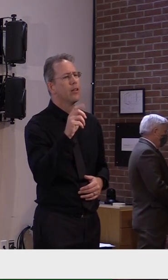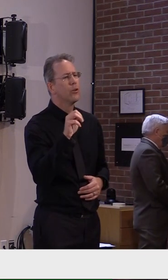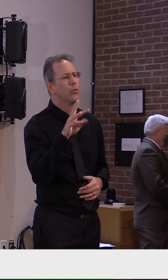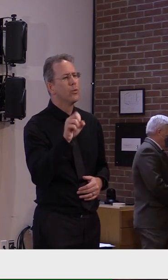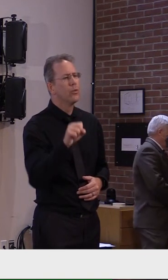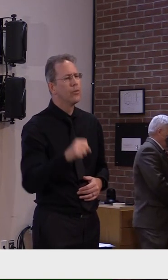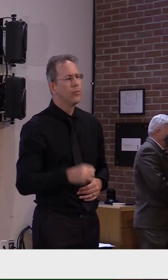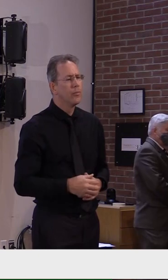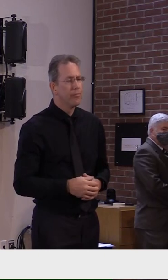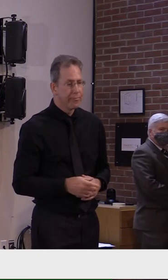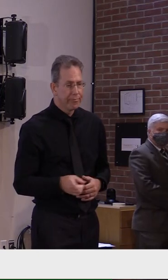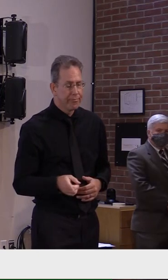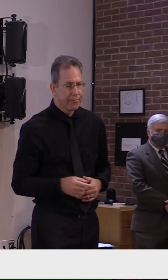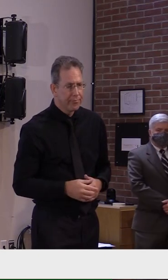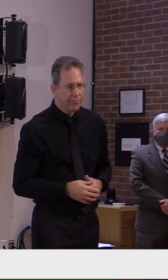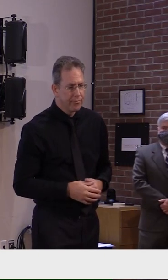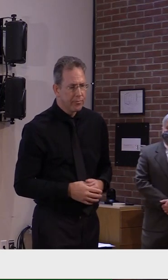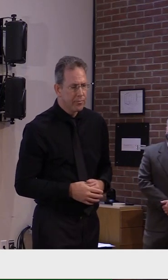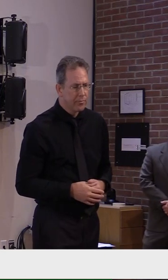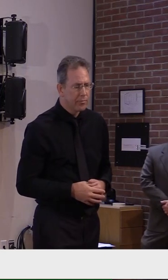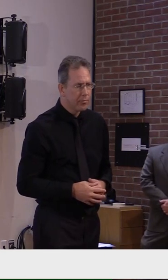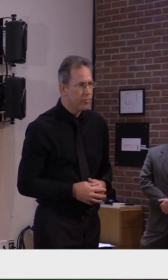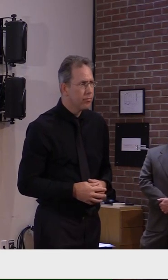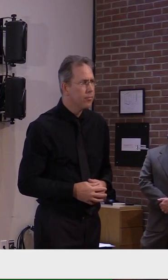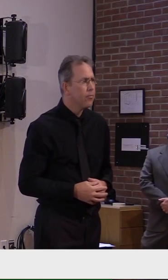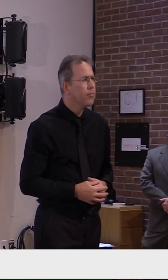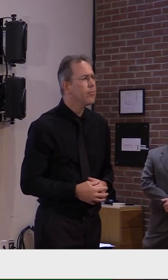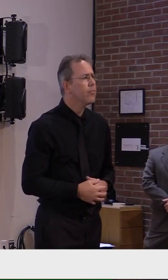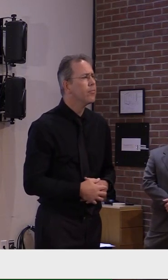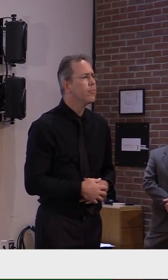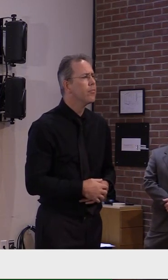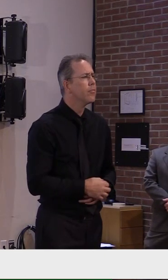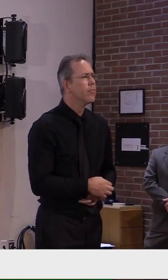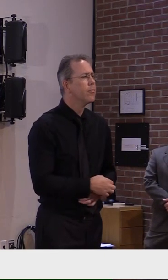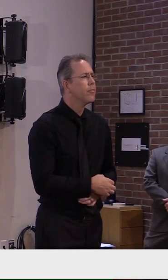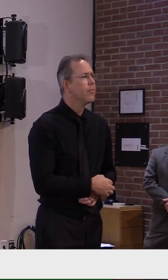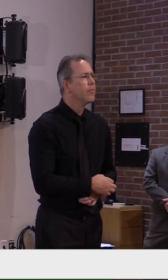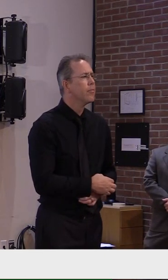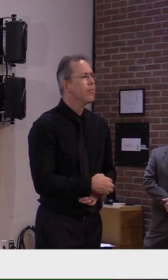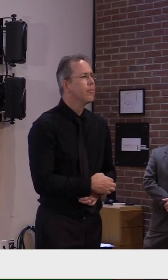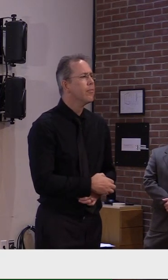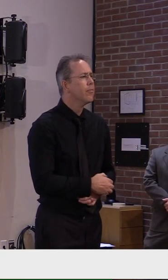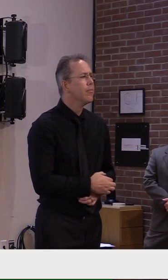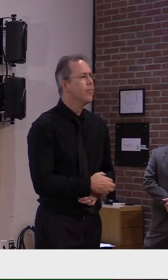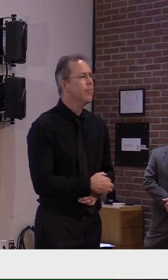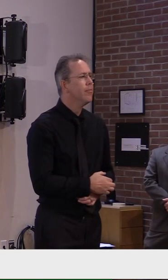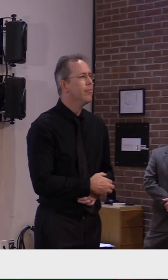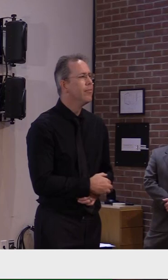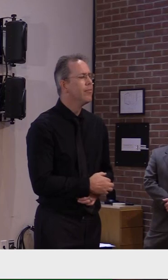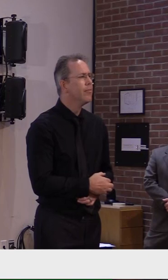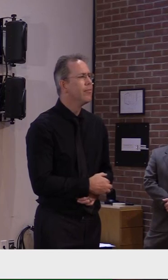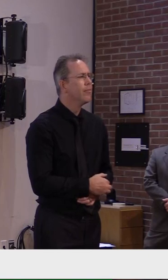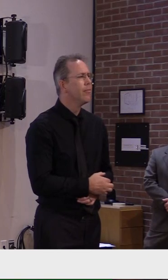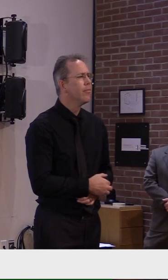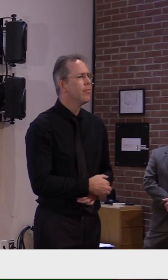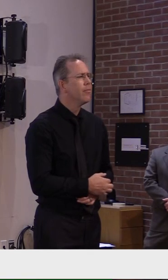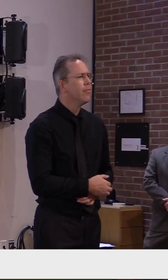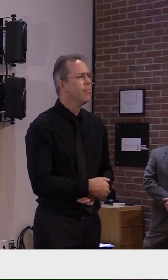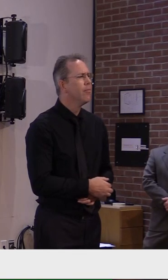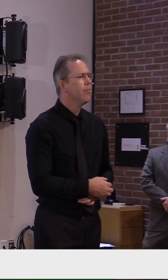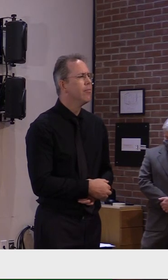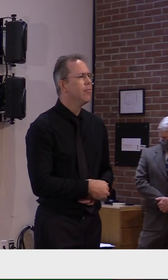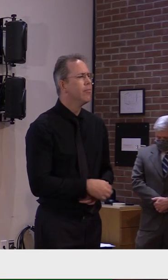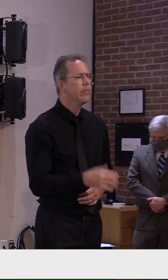can you hear me go ahead lola um can you hold steve sorry lola's on now